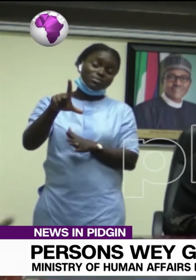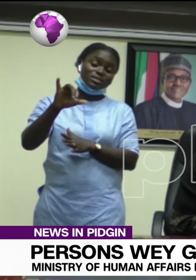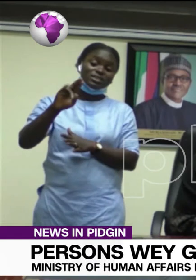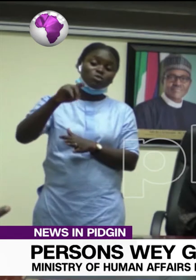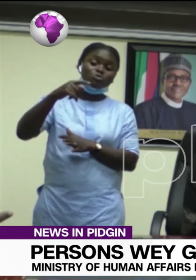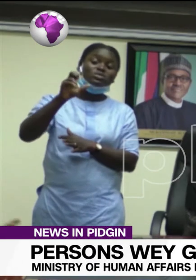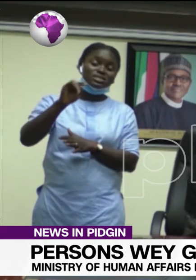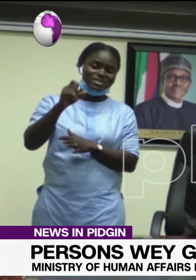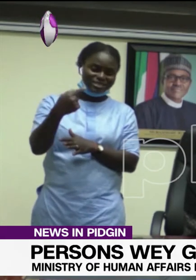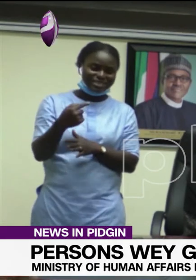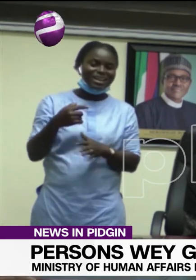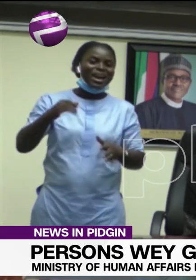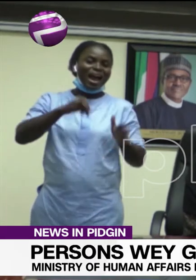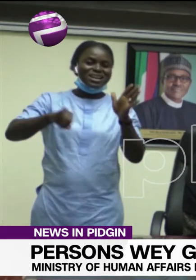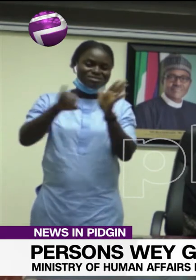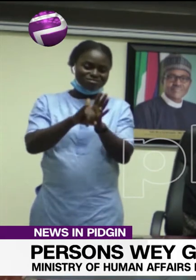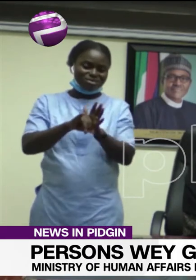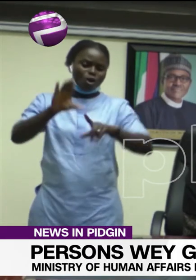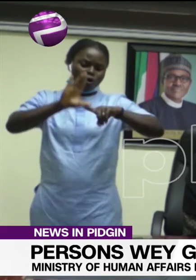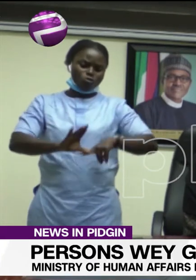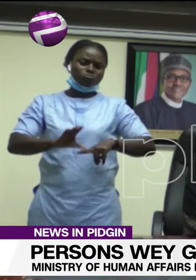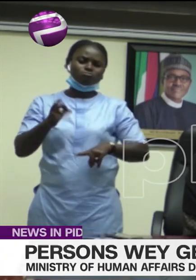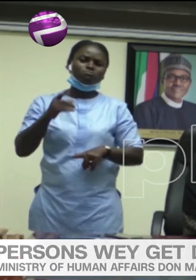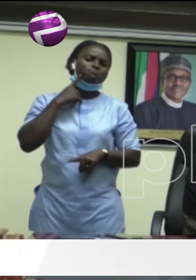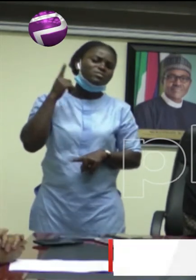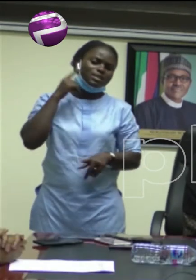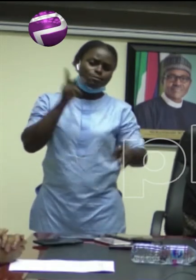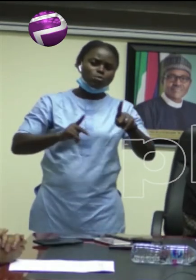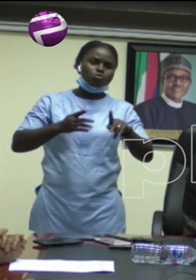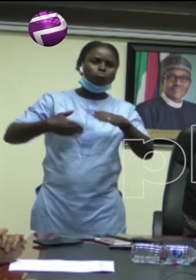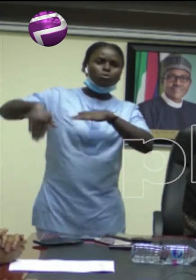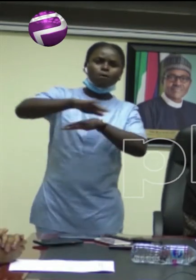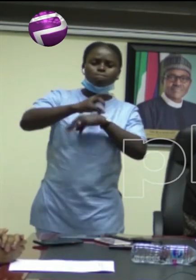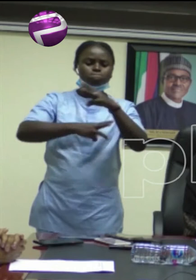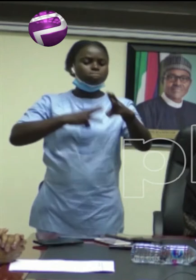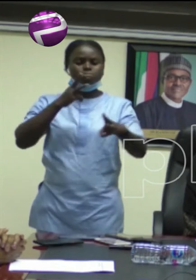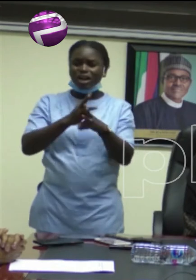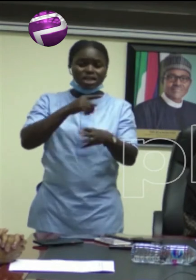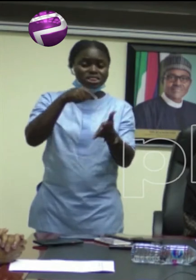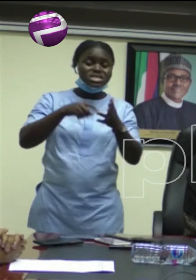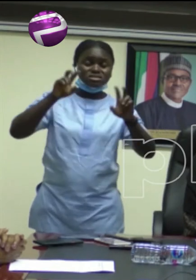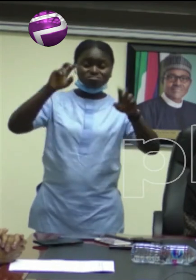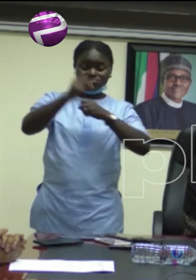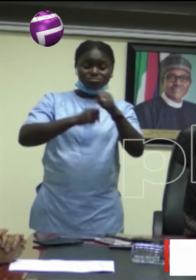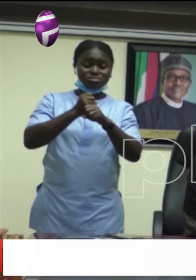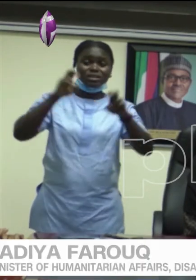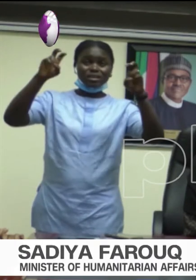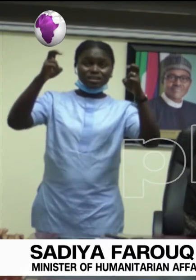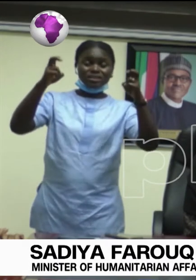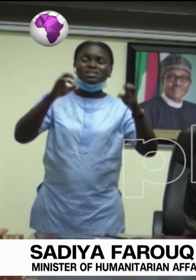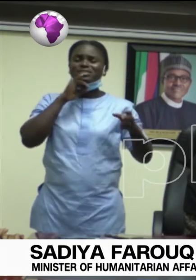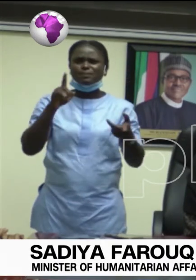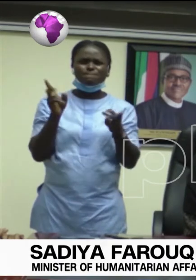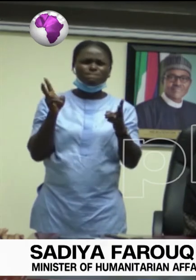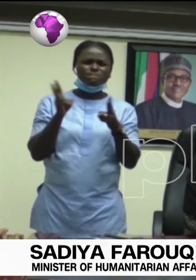of deaf people all over the world. This year's theme, therefore, is very apt.